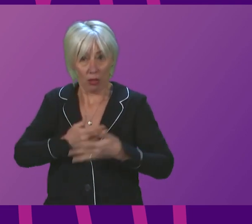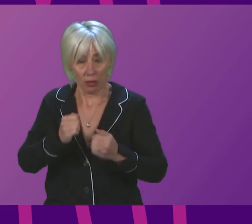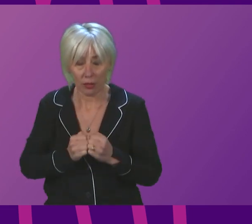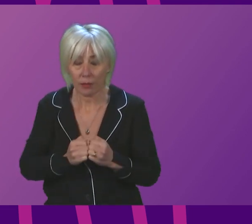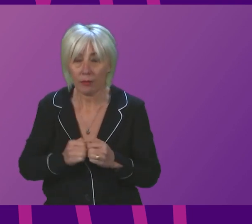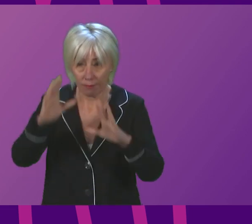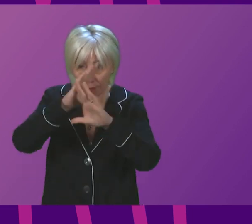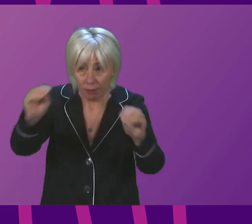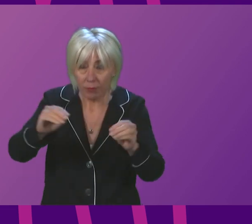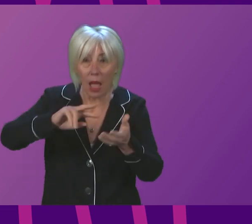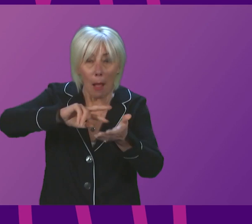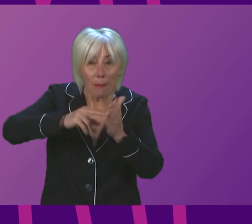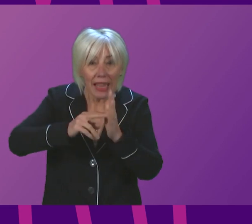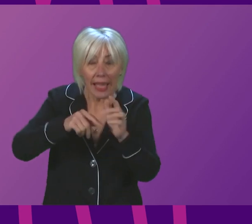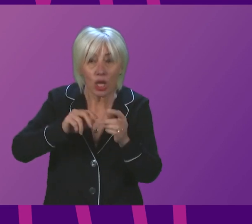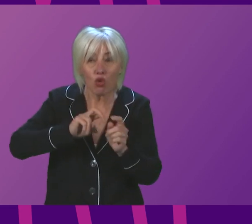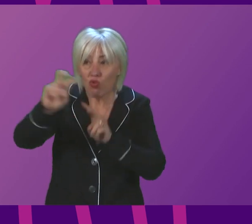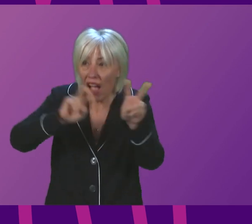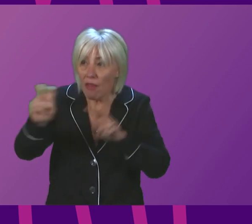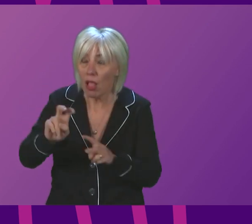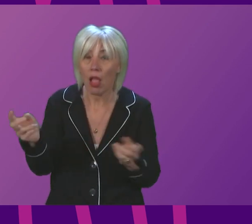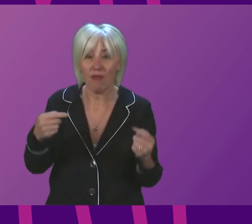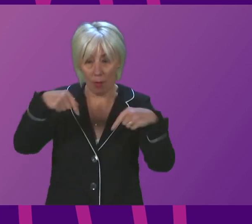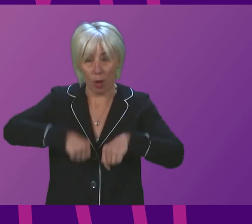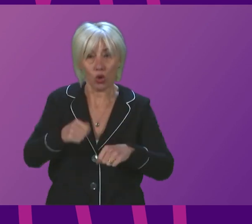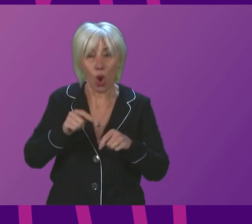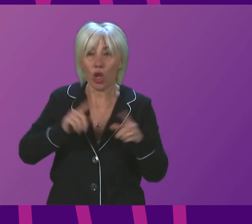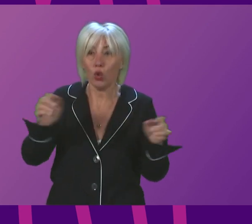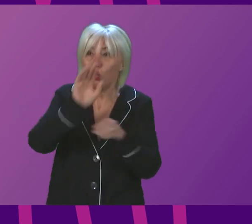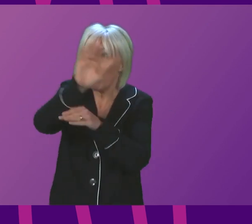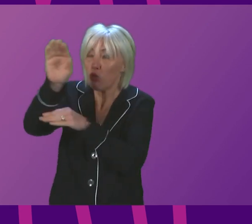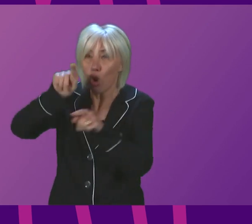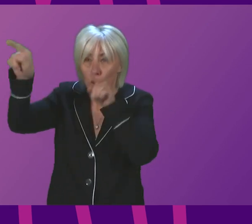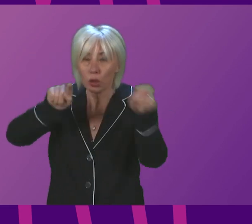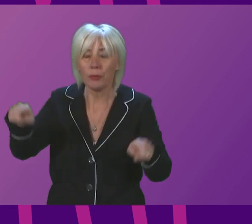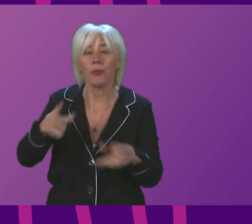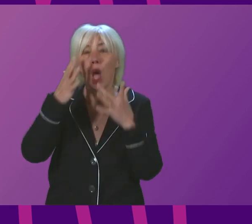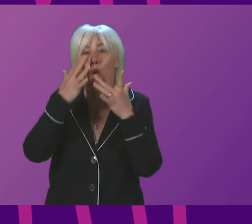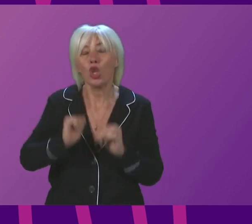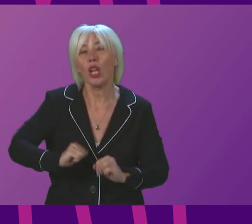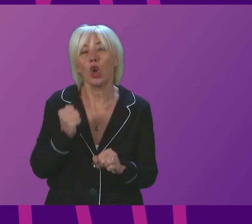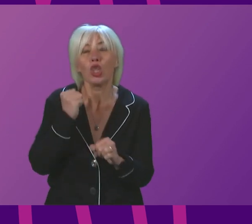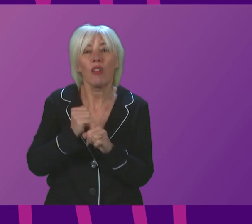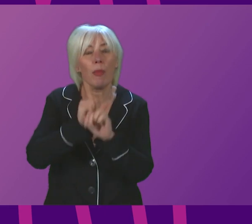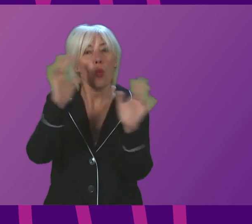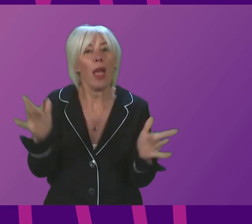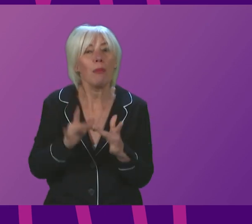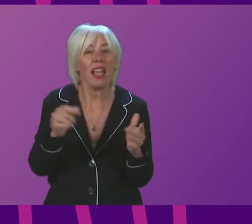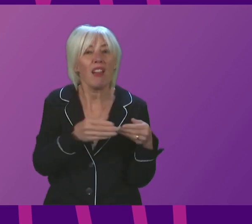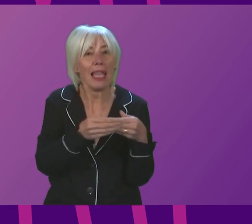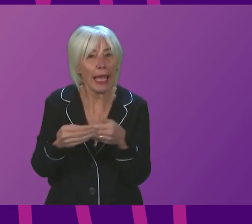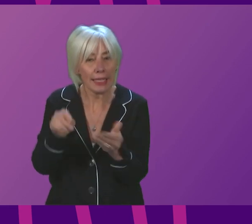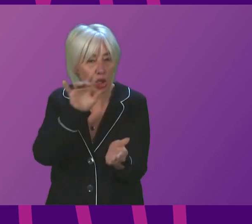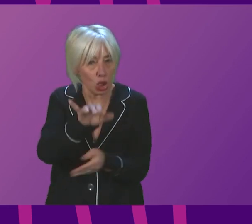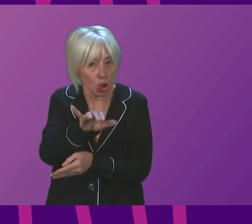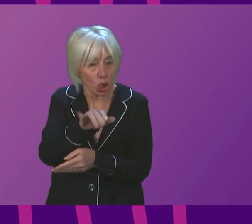travel between Scotland and countries outside the common travel area is to check on the Scottish Government website for detailed guidance and